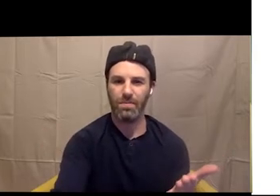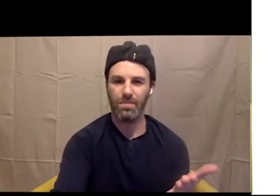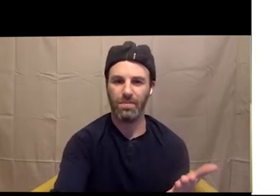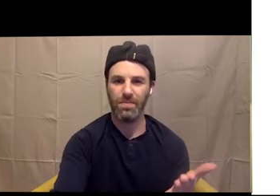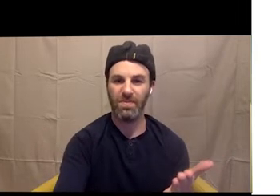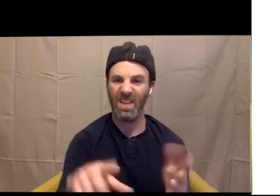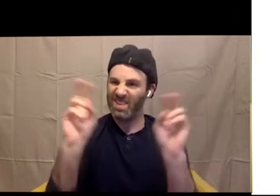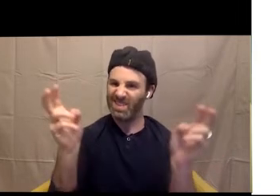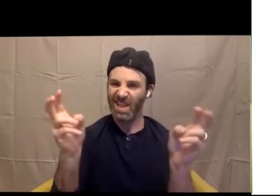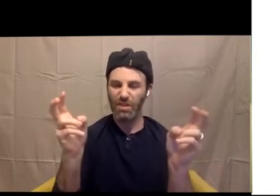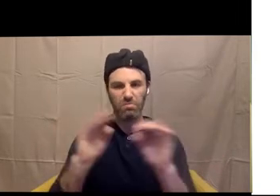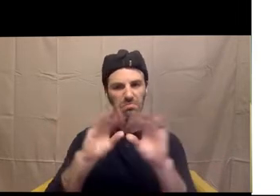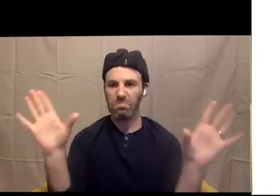title is You Know Sex.